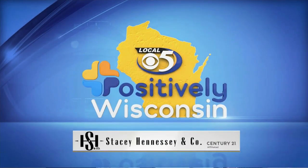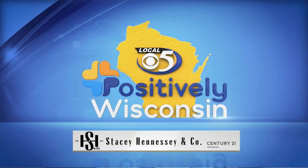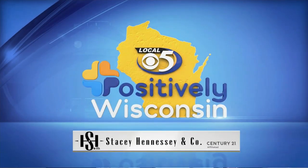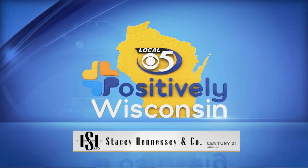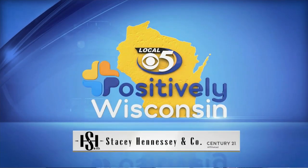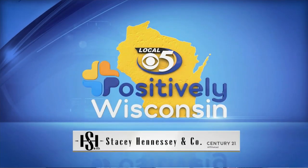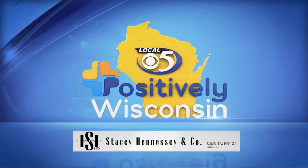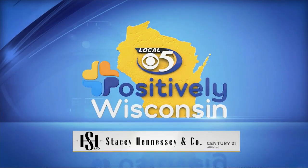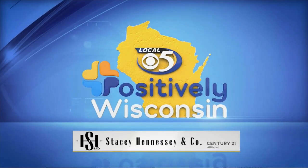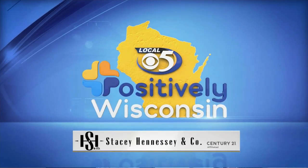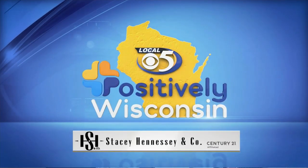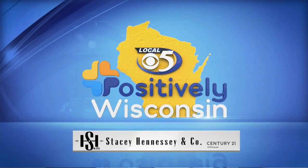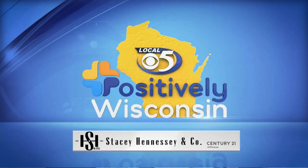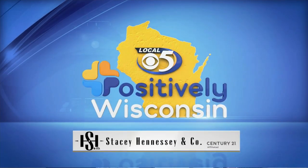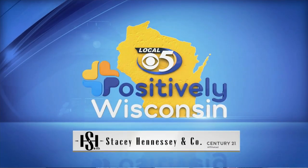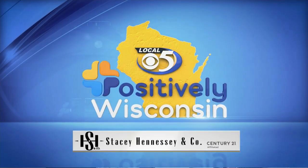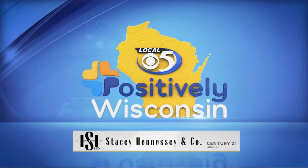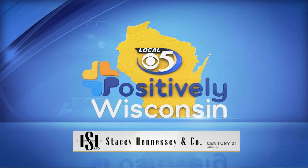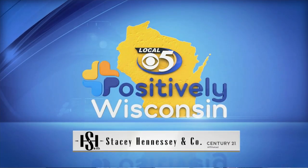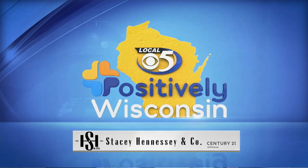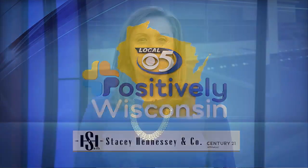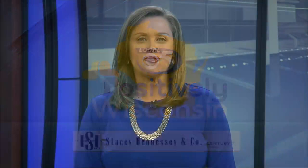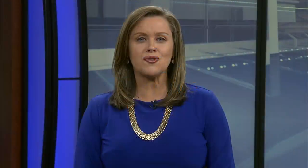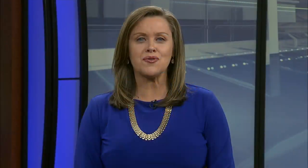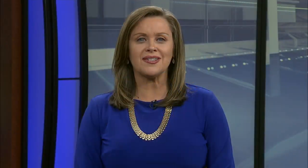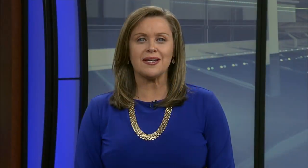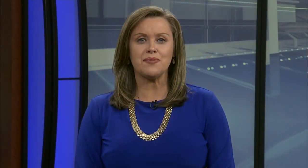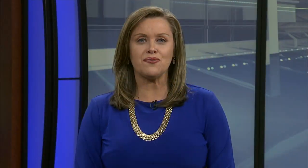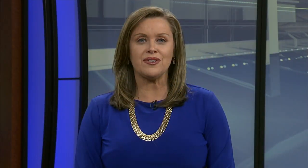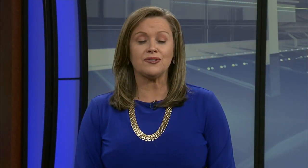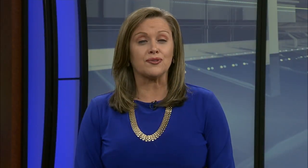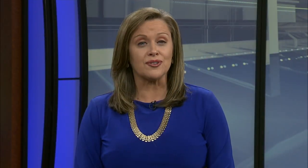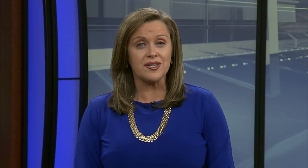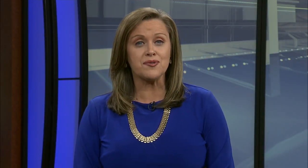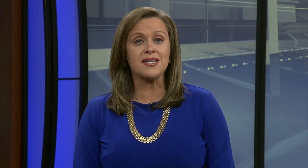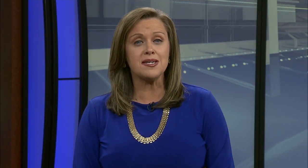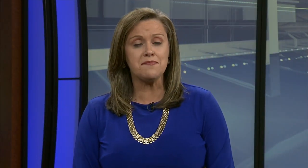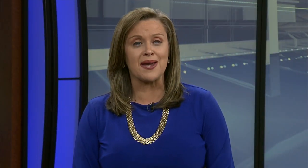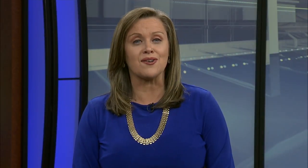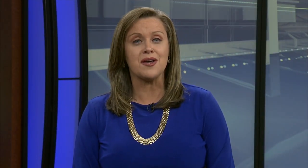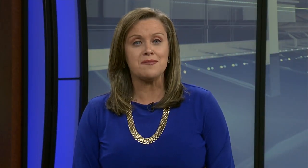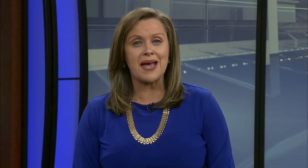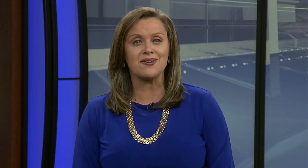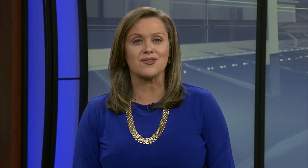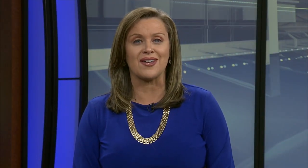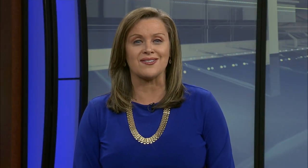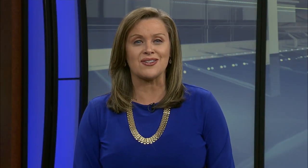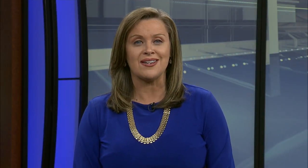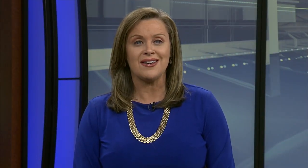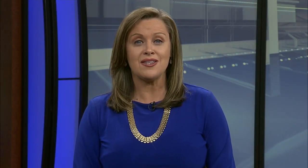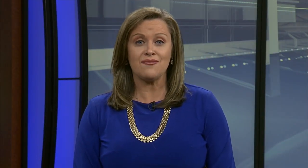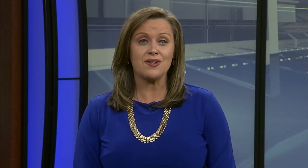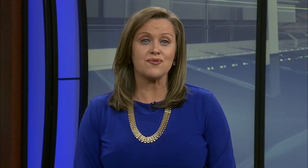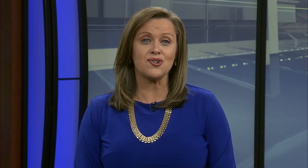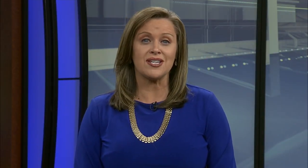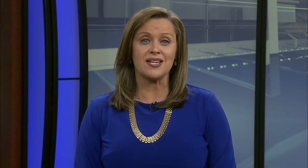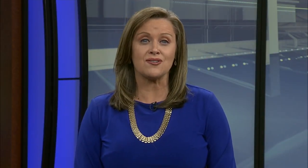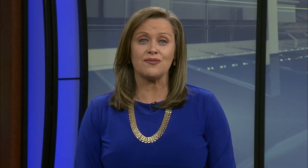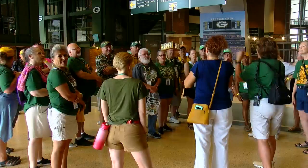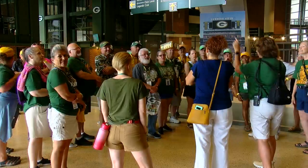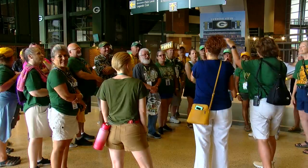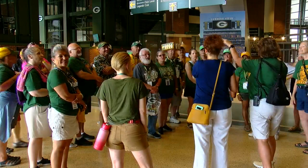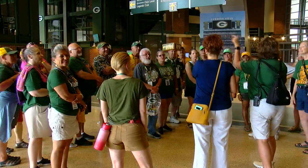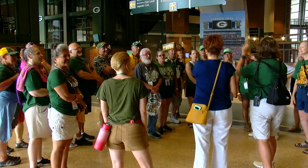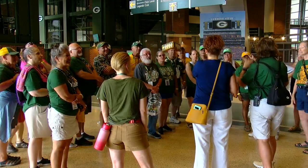Now for a story that's Positively Wisconsin, a special tour at Lambeau Field for hearing impaired Packers fans. The event originally